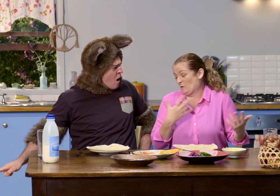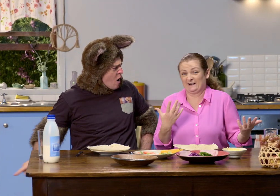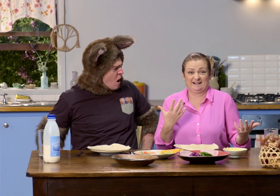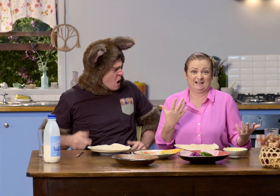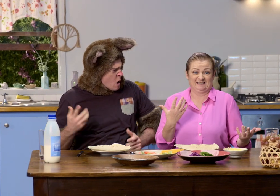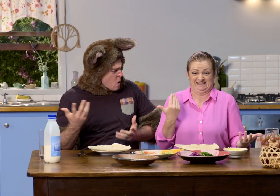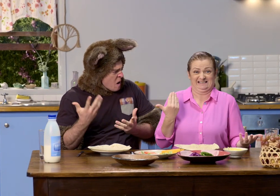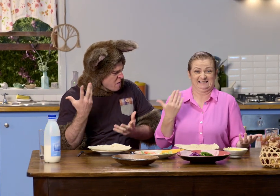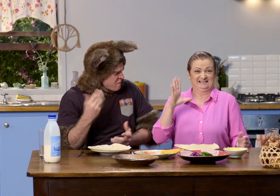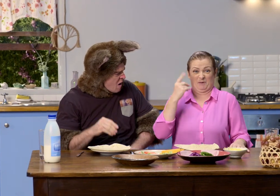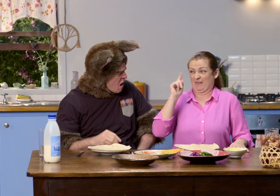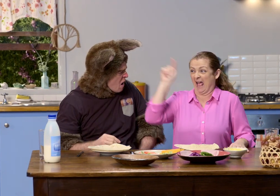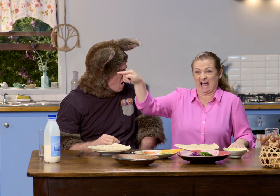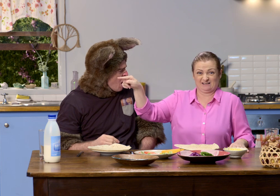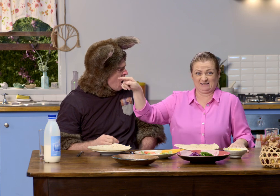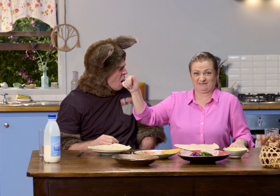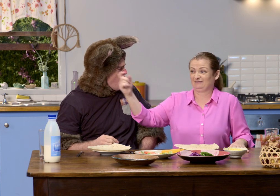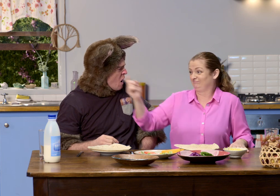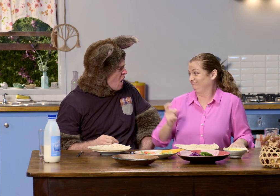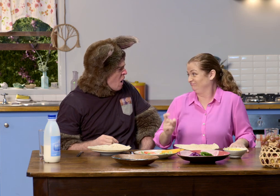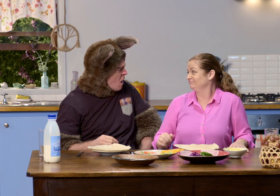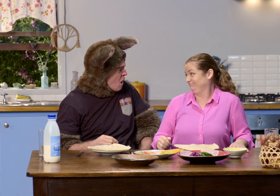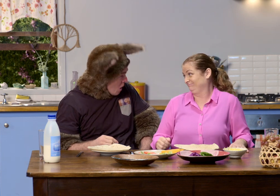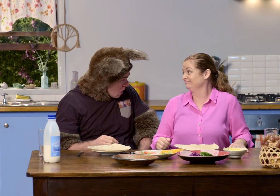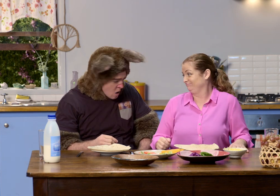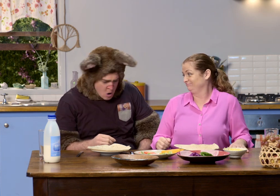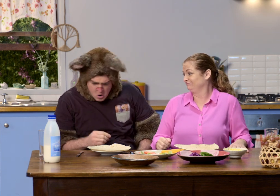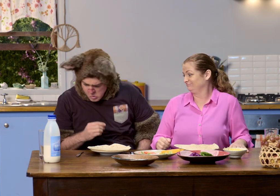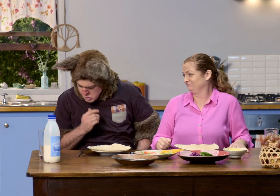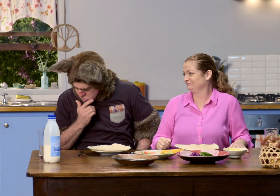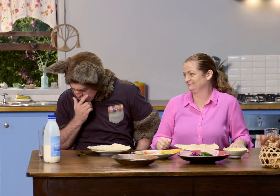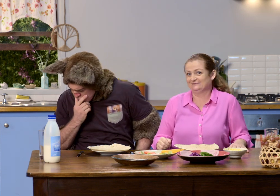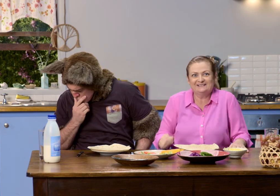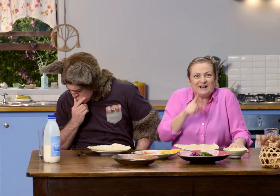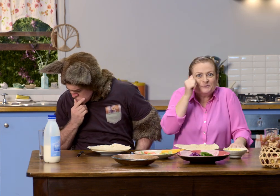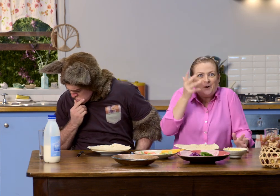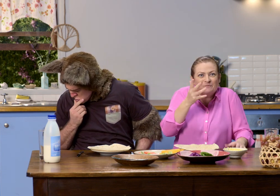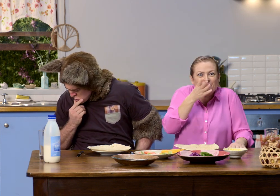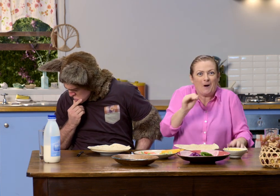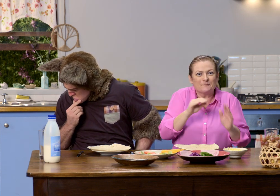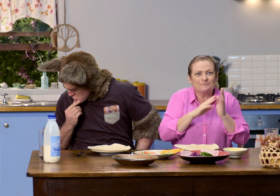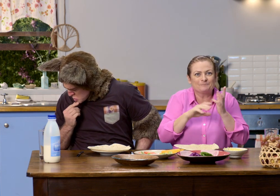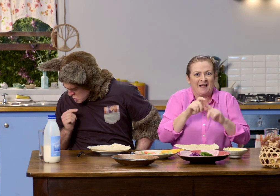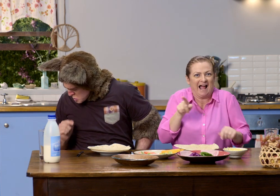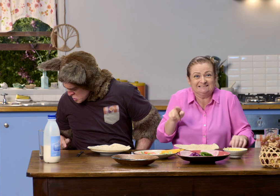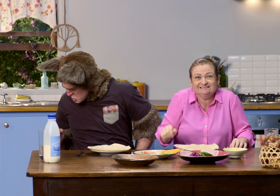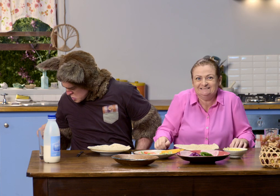Well, somebody has obviously come in from outside. Hmm. I'm sure you all know where the muddy